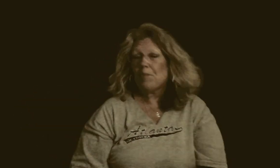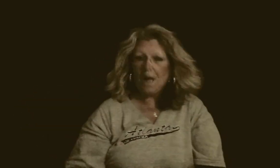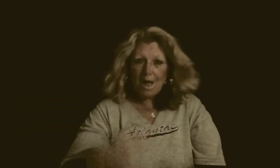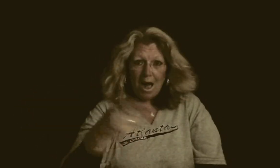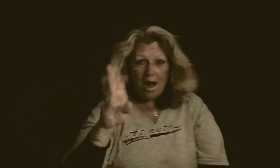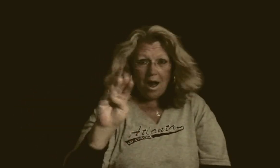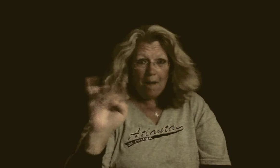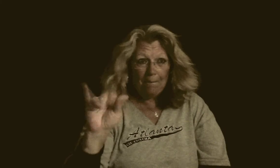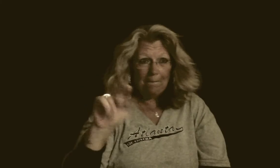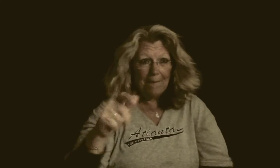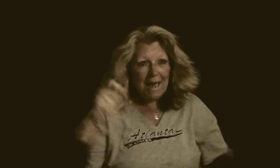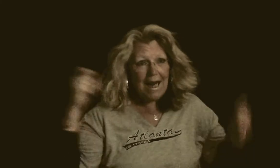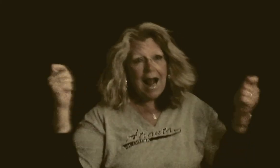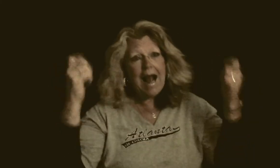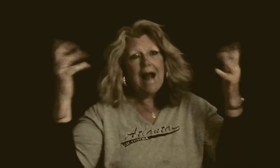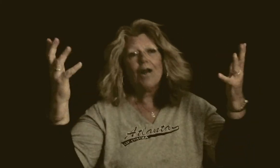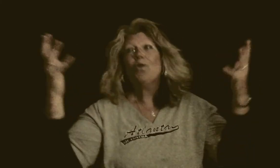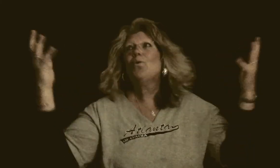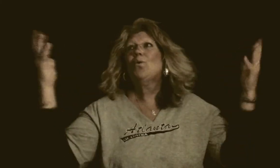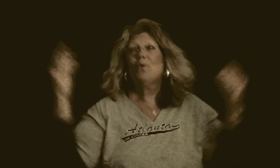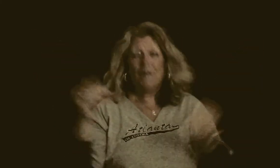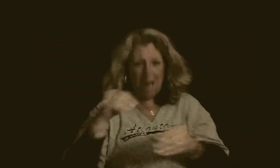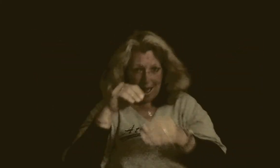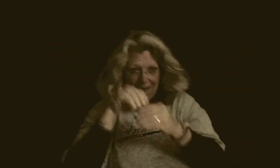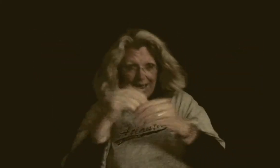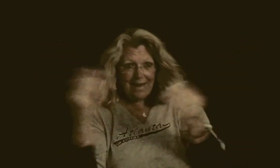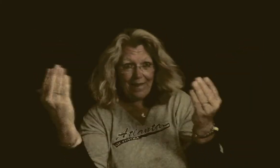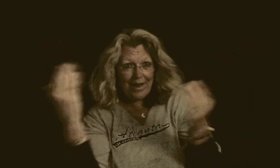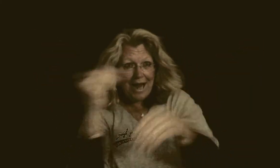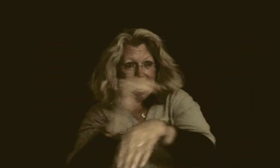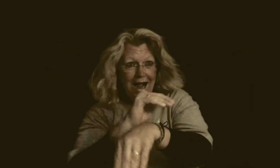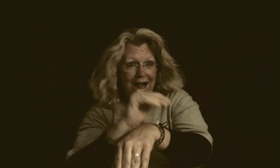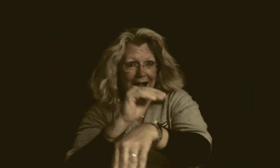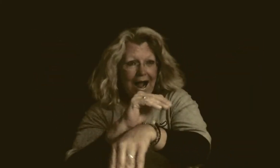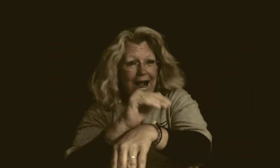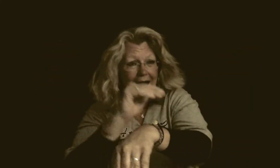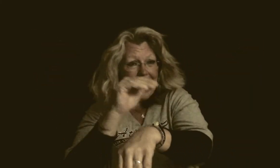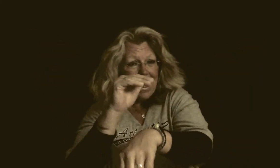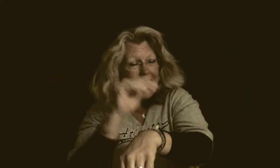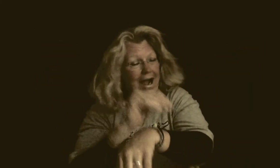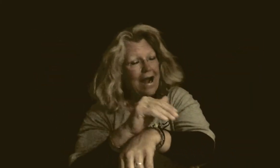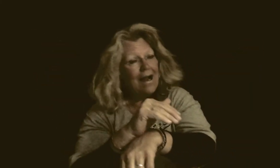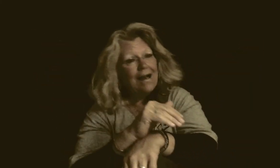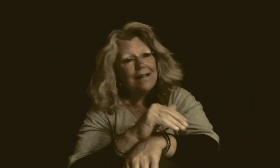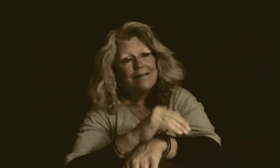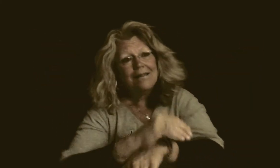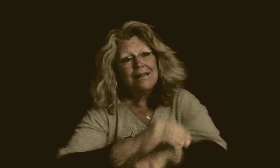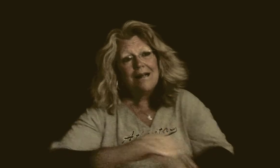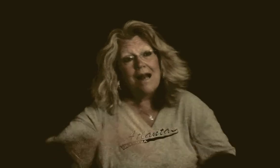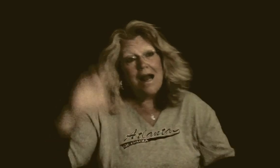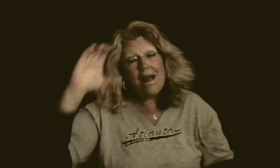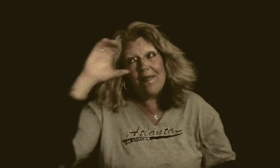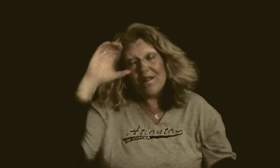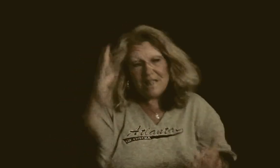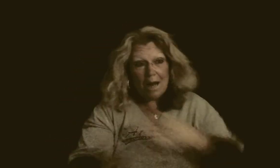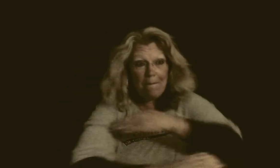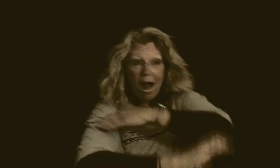Homing hallelujah in the night The sun might